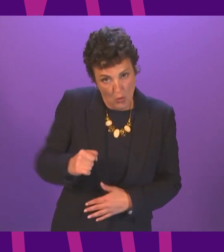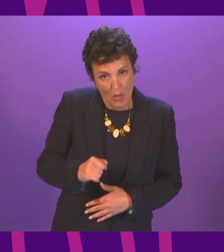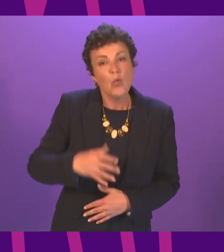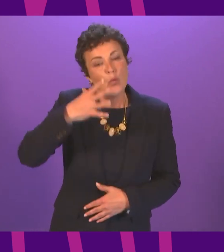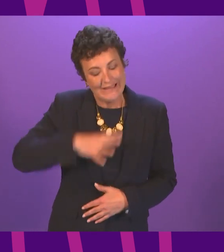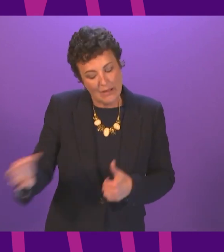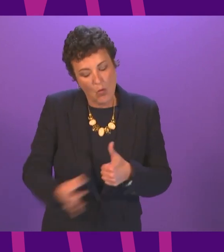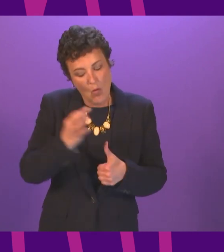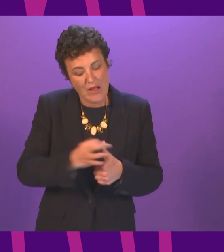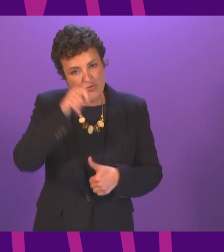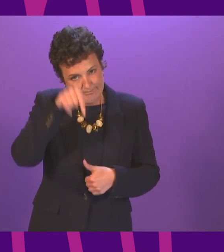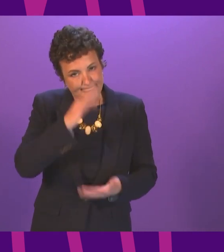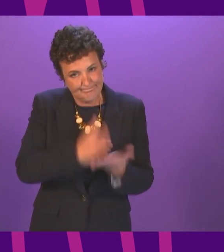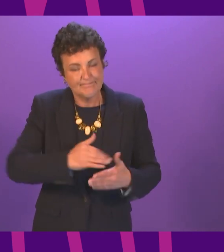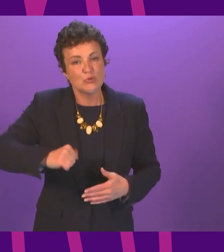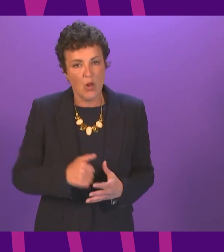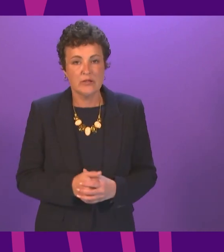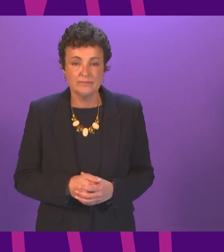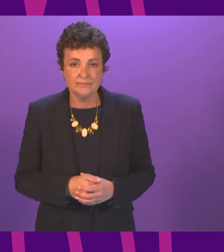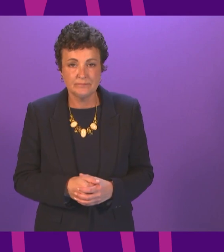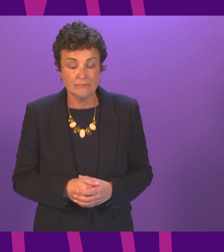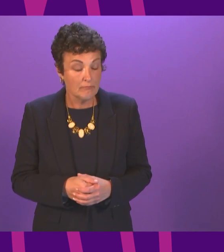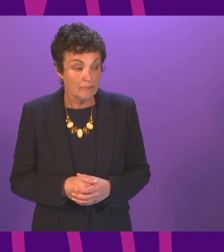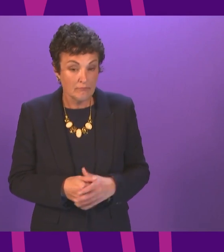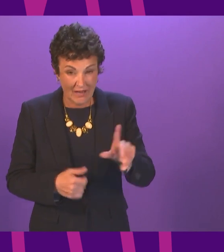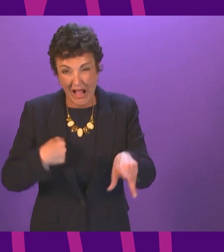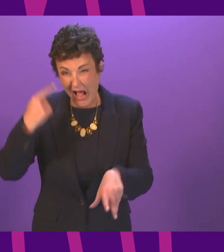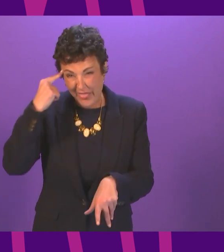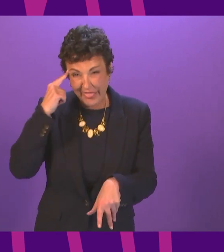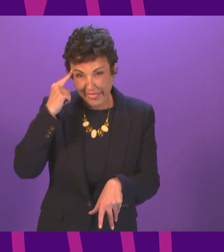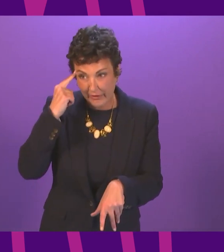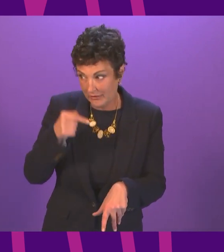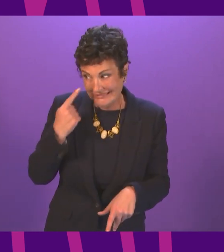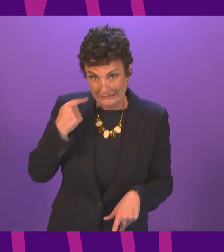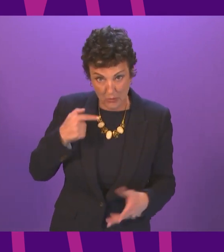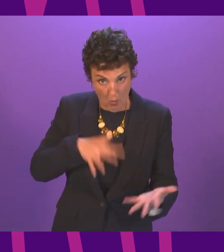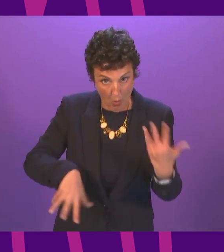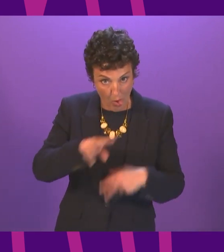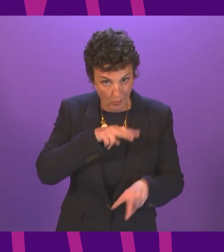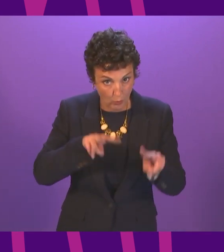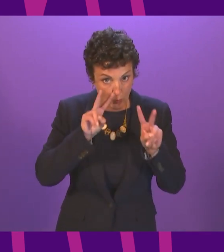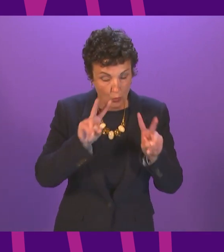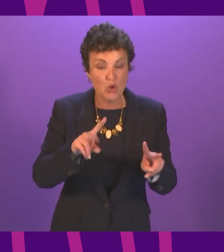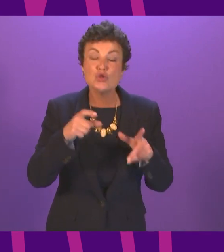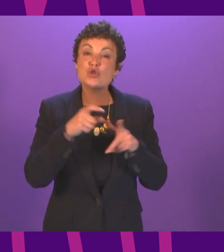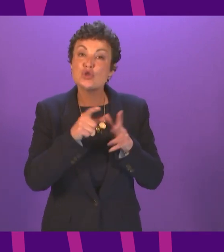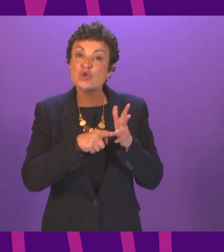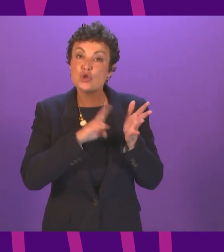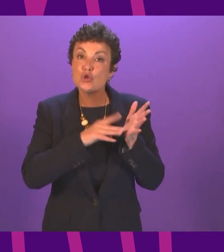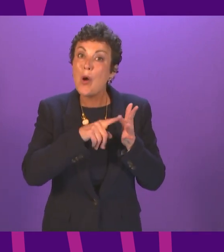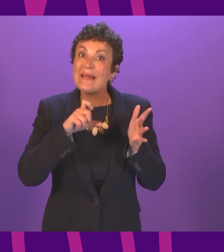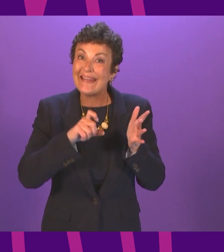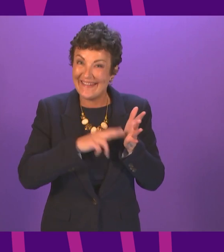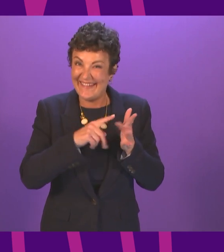need an inquiry in Scotland I think we all watched in a degree of shock yesterday as Dominic Cummings outlined the